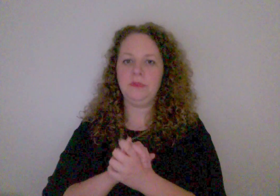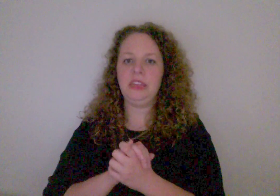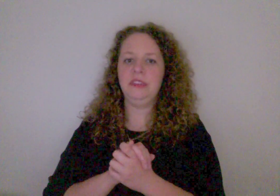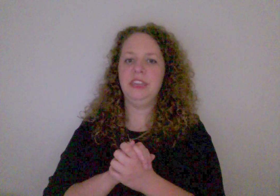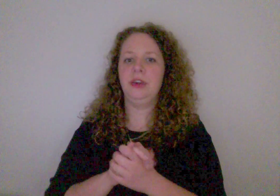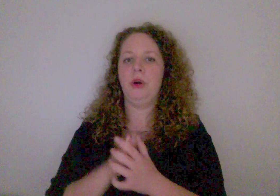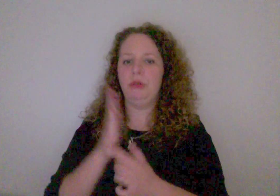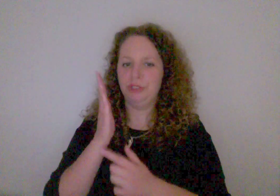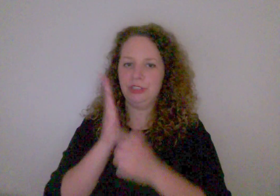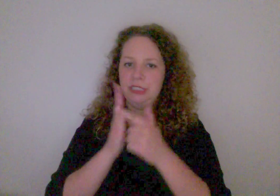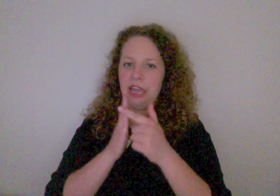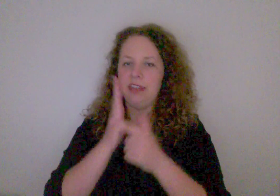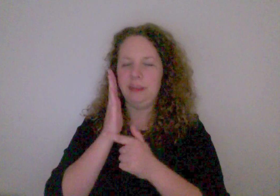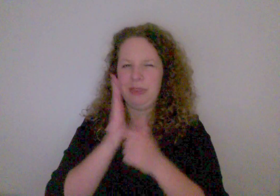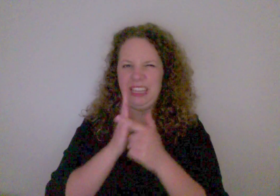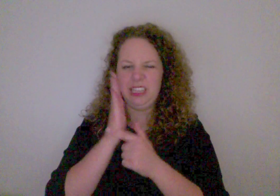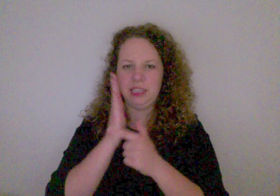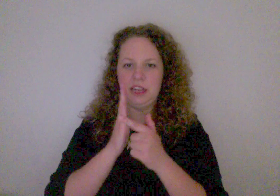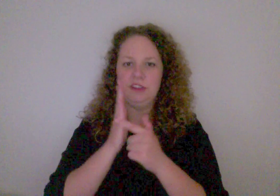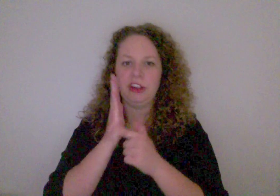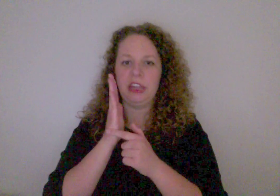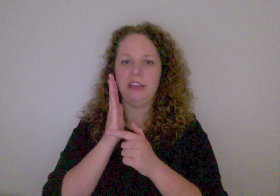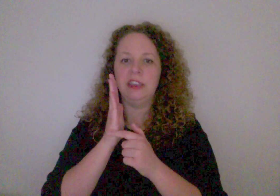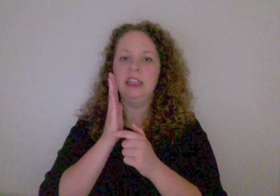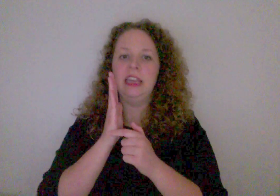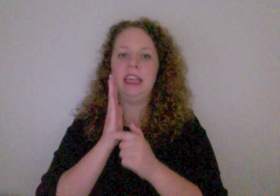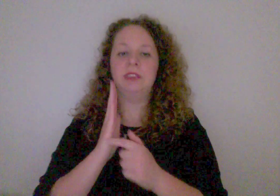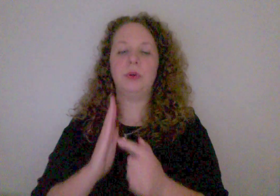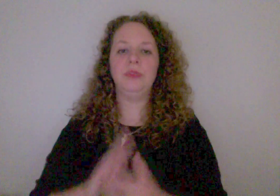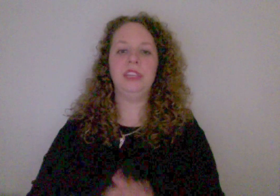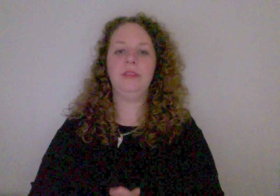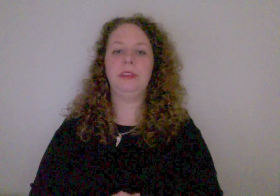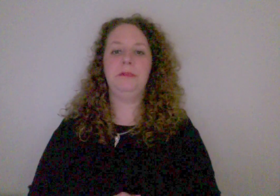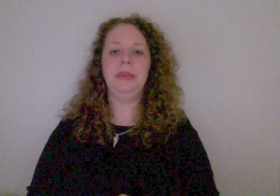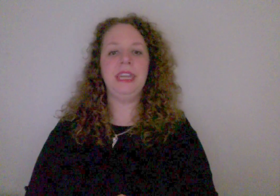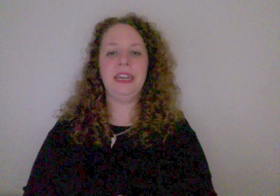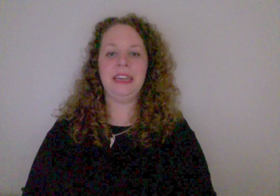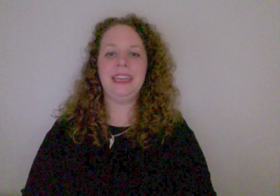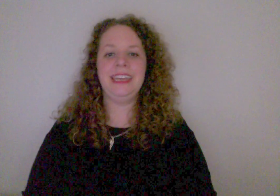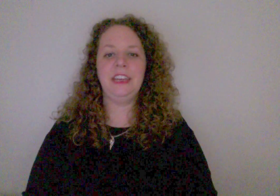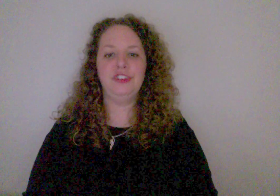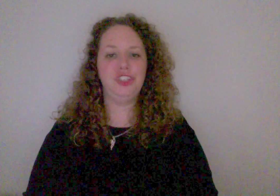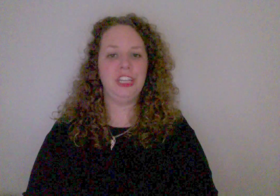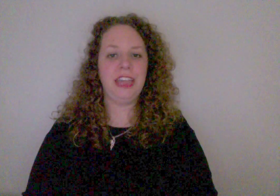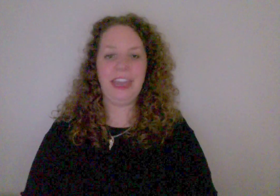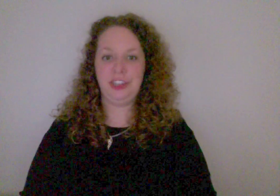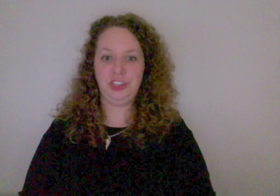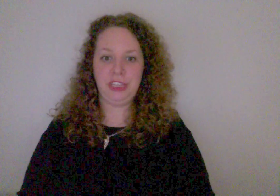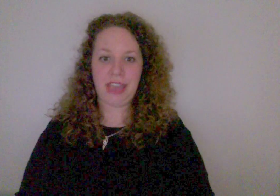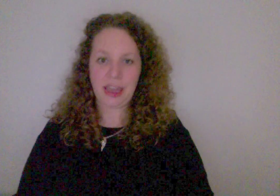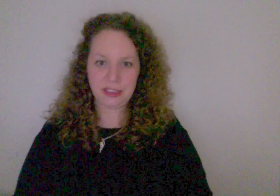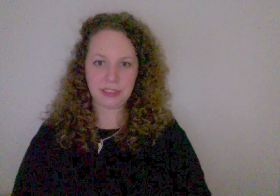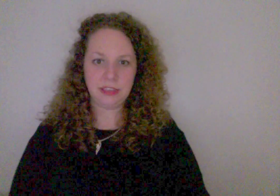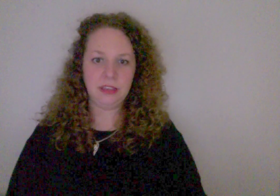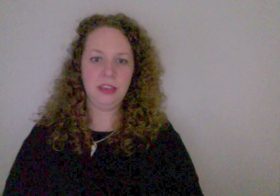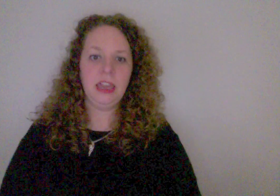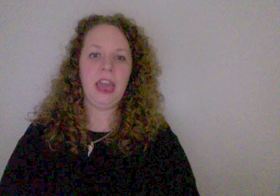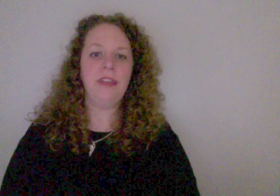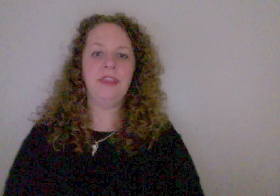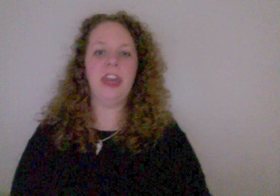The ulnar side, the pinky side of your hand, is only with B, E, G, H, and S. And then